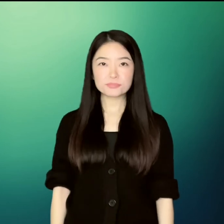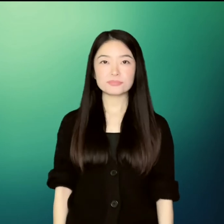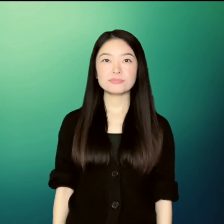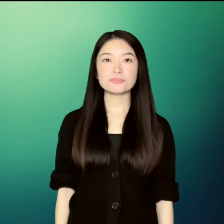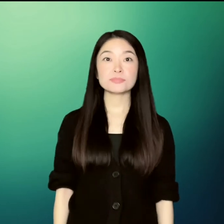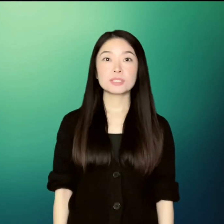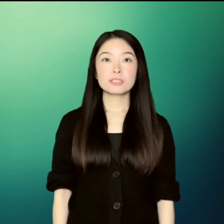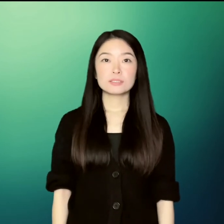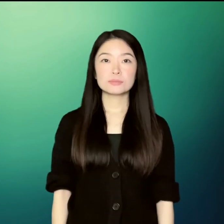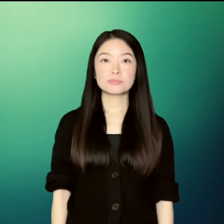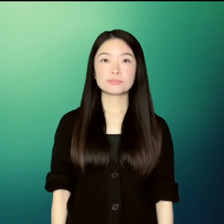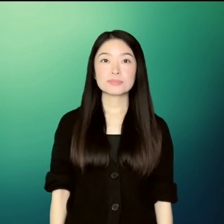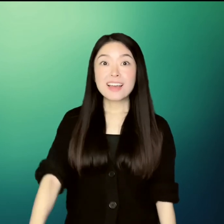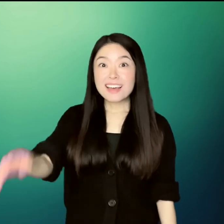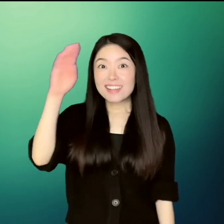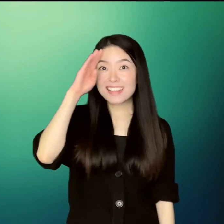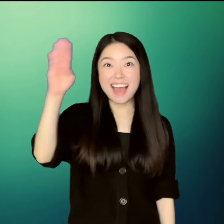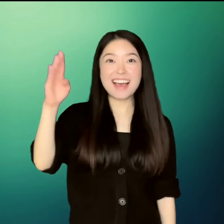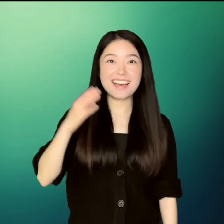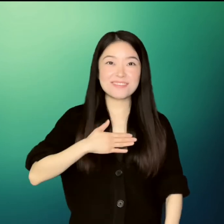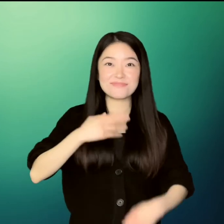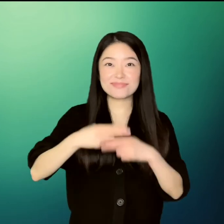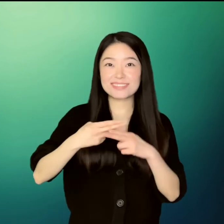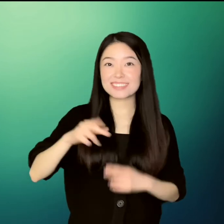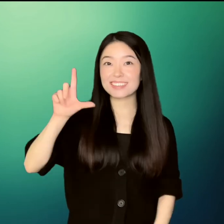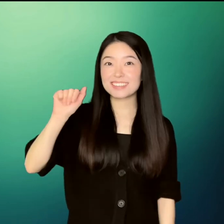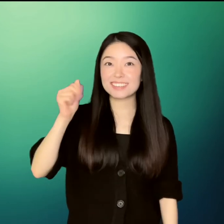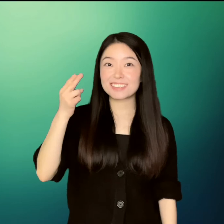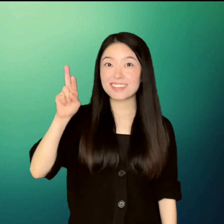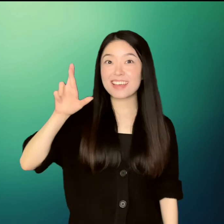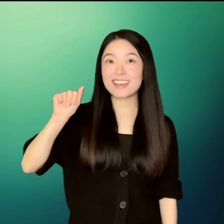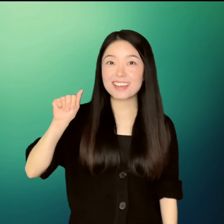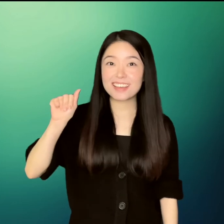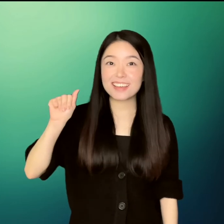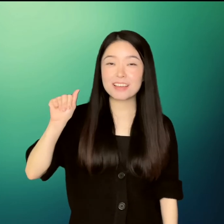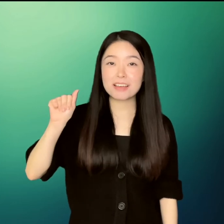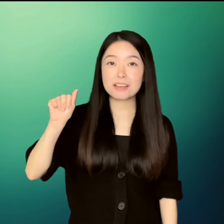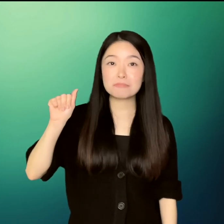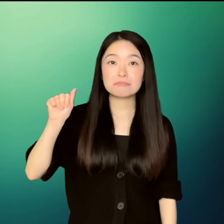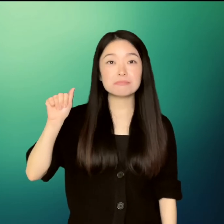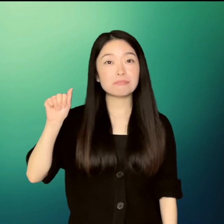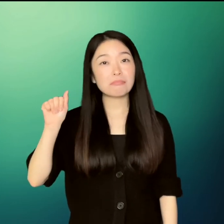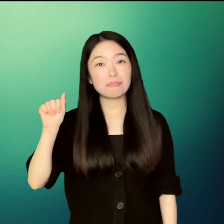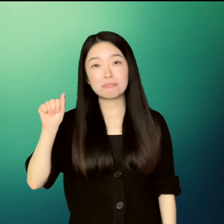Hi, my name is Laura. Hmm, maybe not.